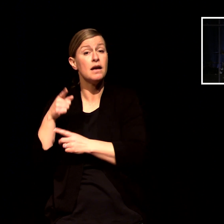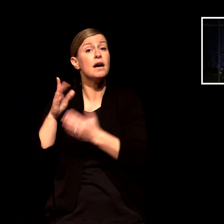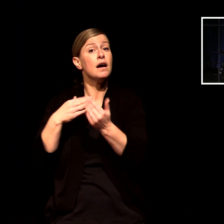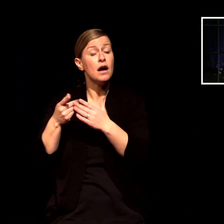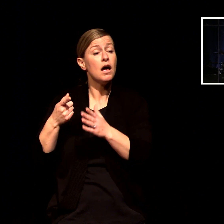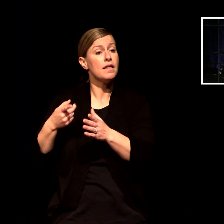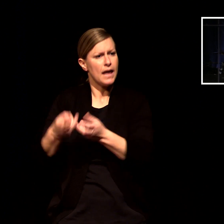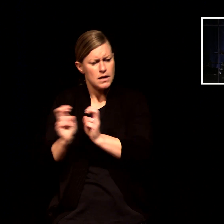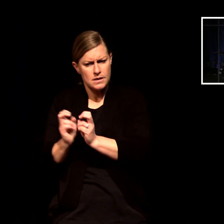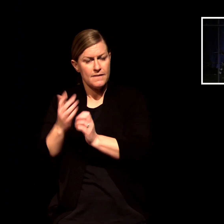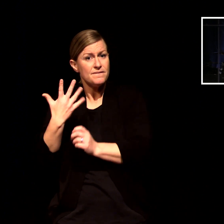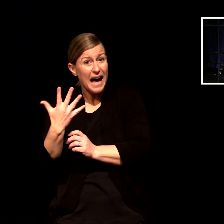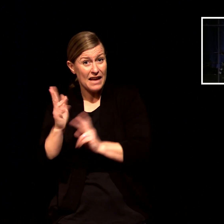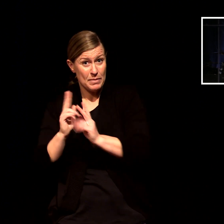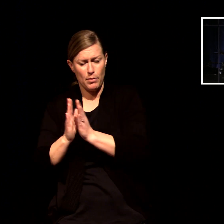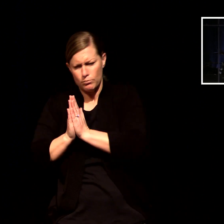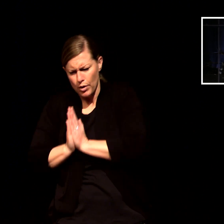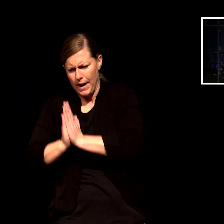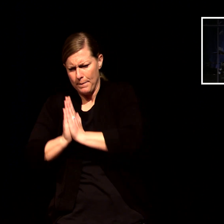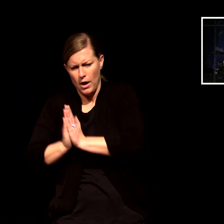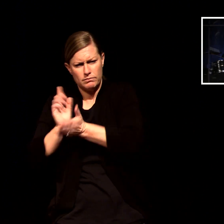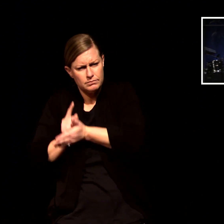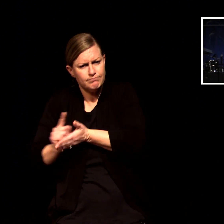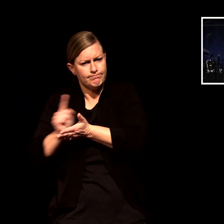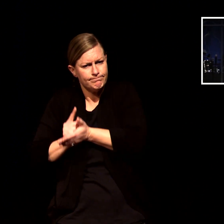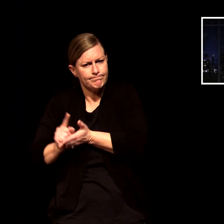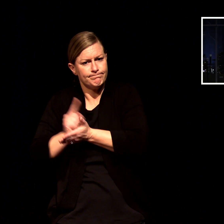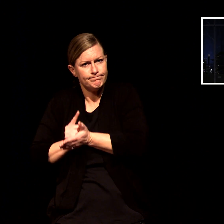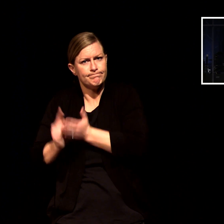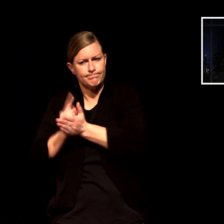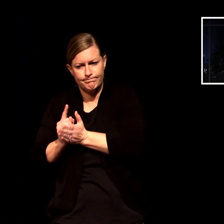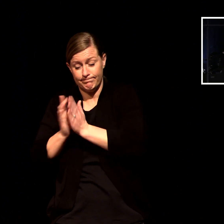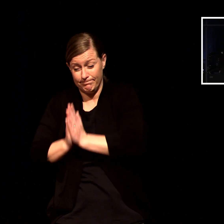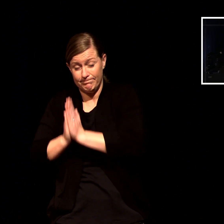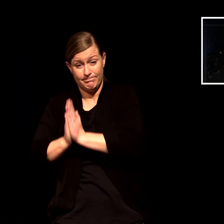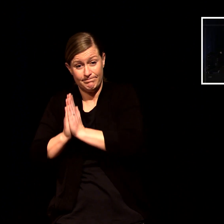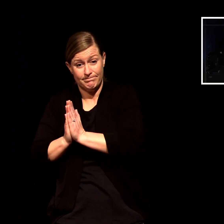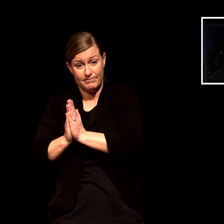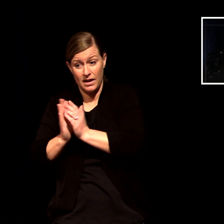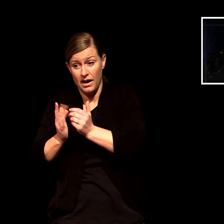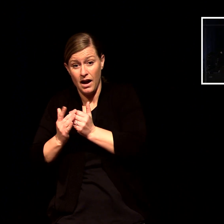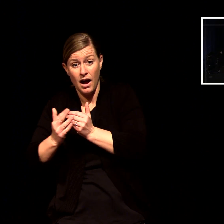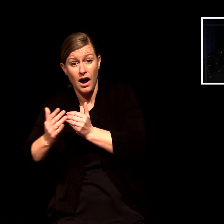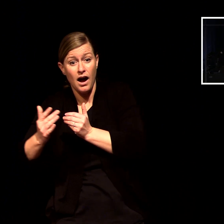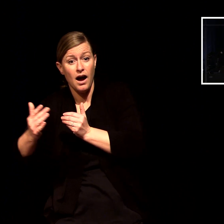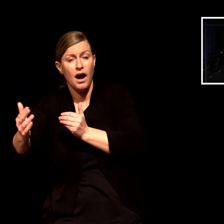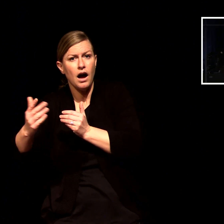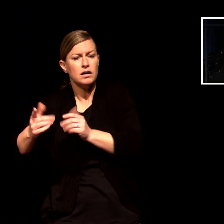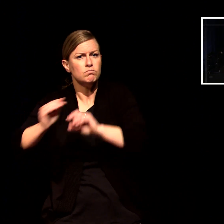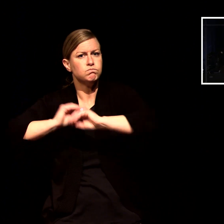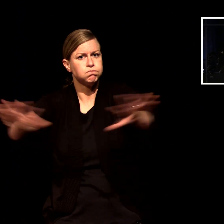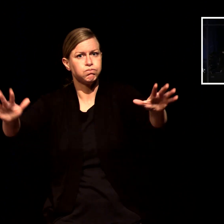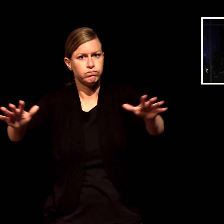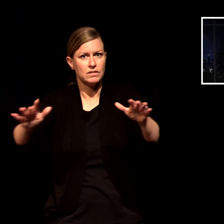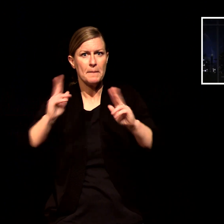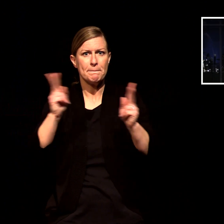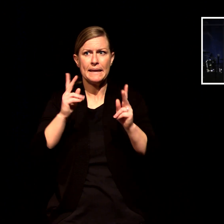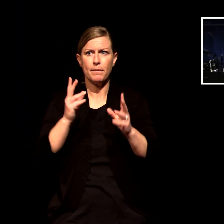you see we don't make this happen ourselves we pray for this making and so i would challenge